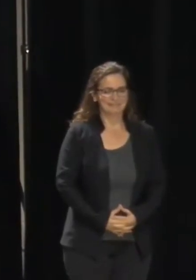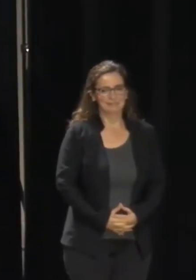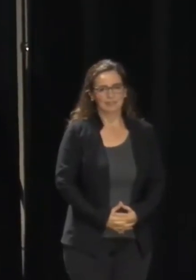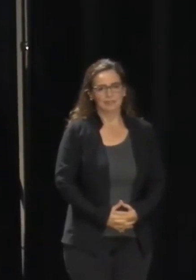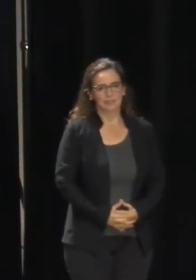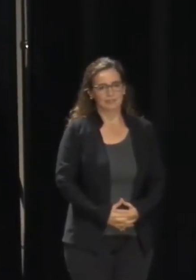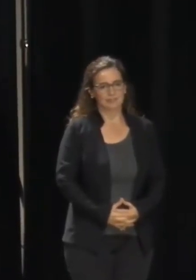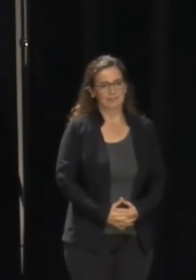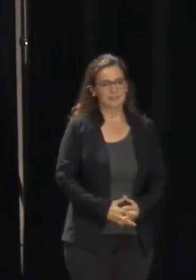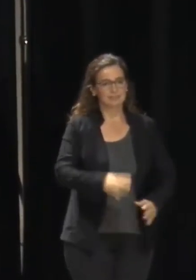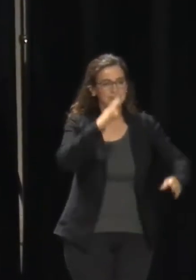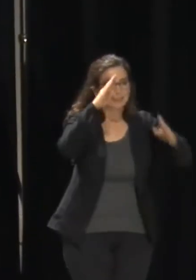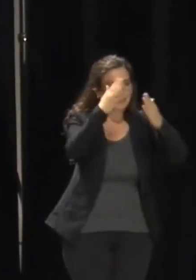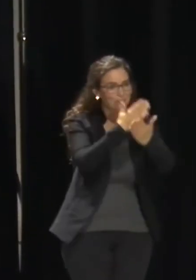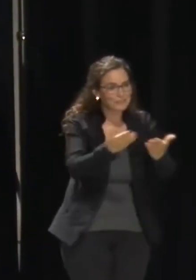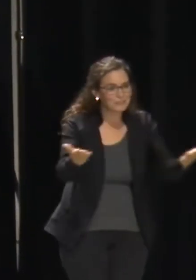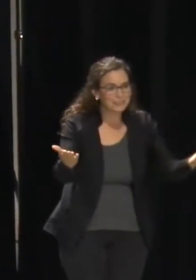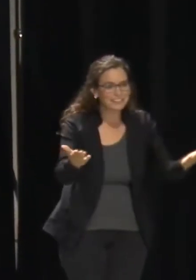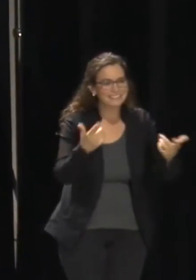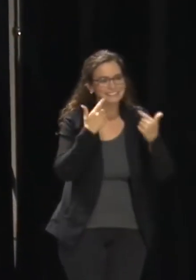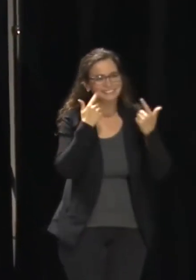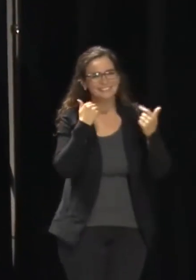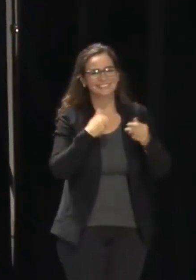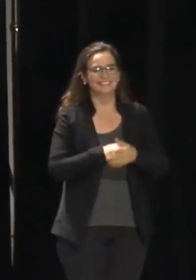Hi, everybody. Good afternoon.